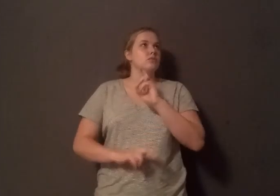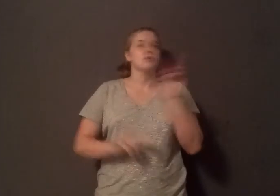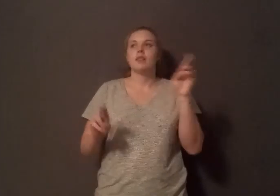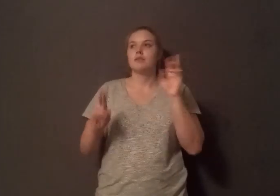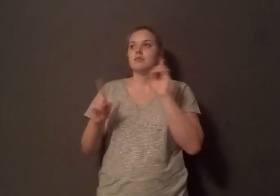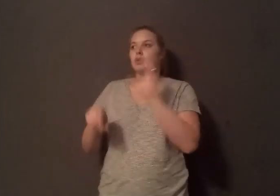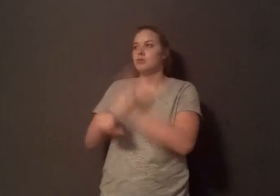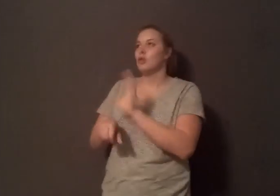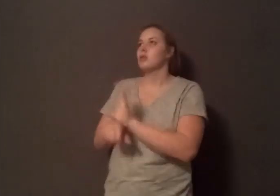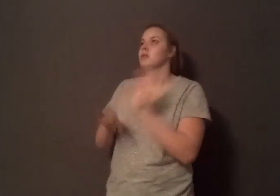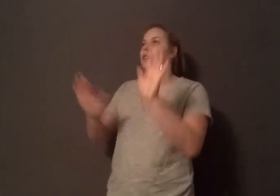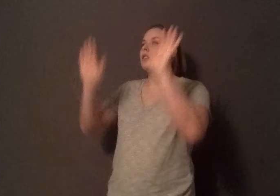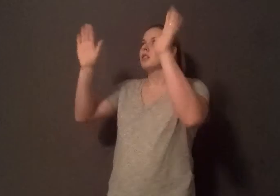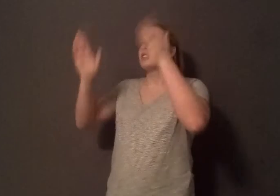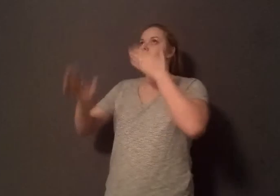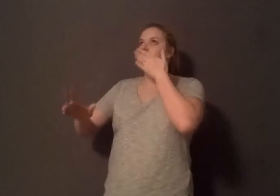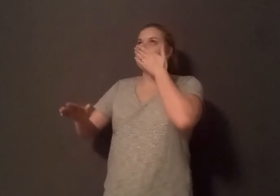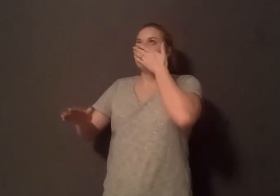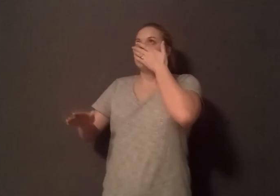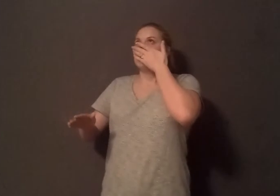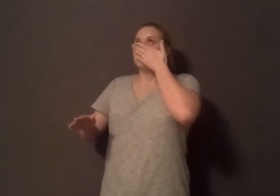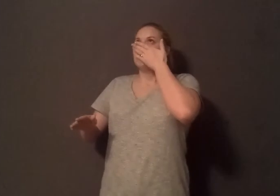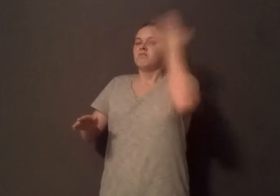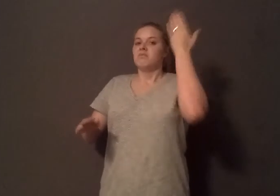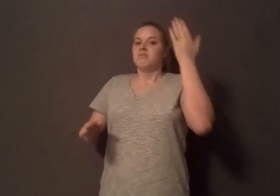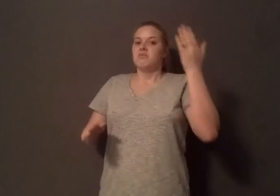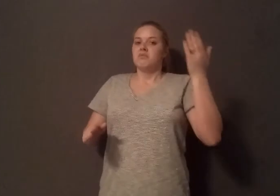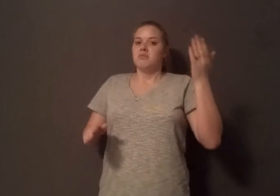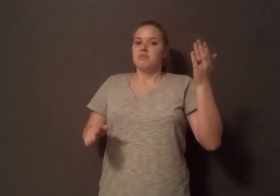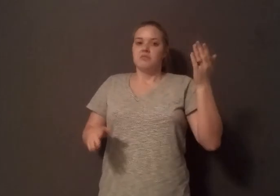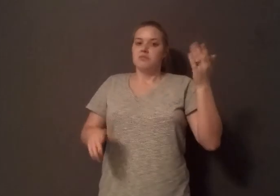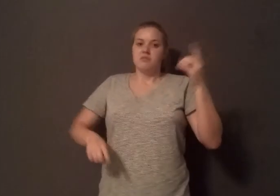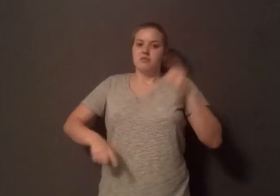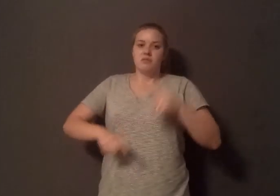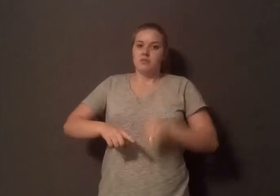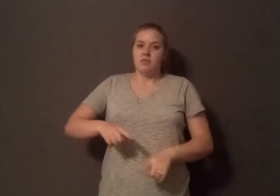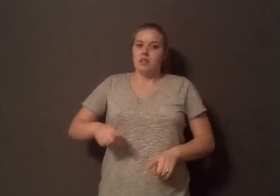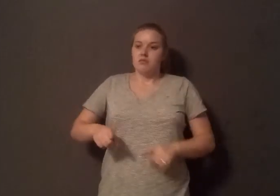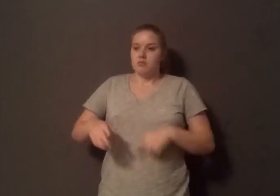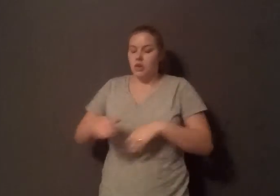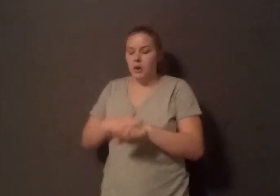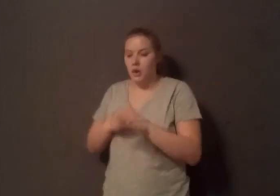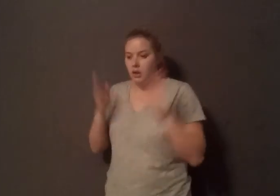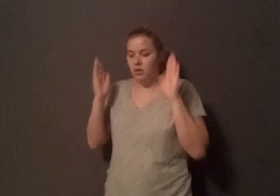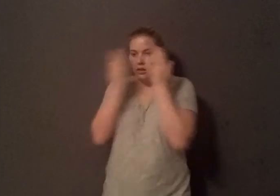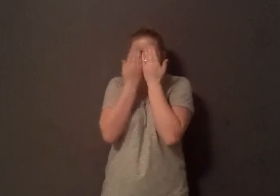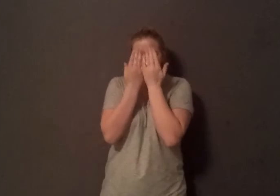out and the smell was so strong that I had to go back and regroup because they got in my clothes and I just couldn't go to